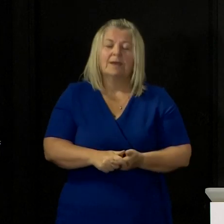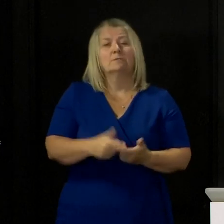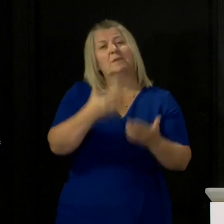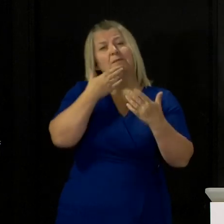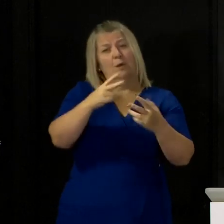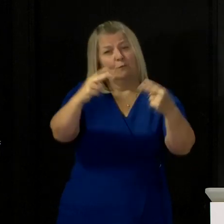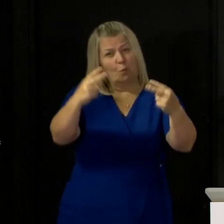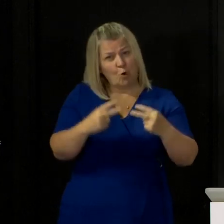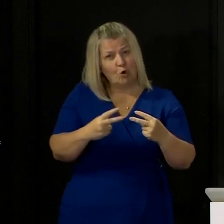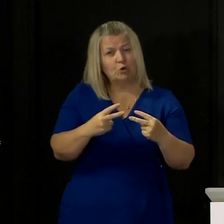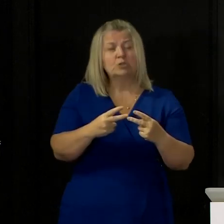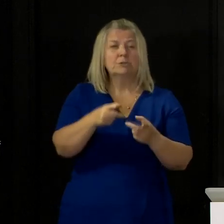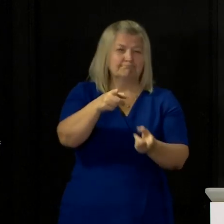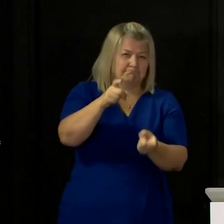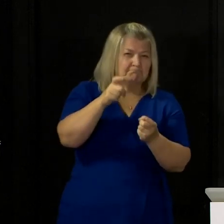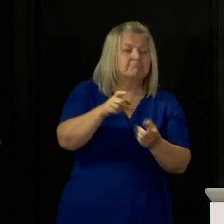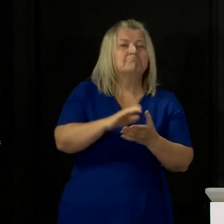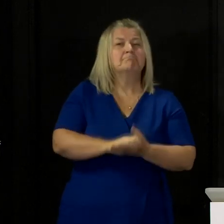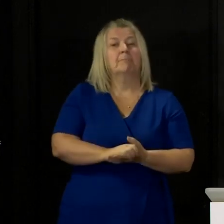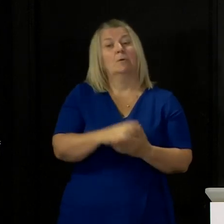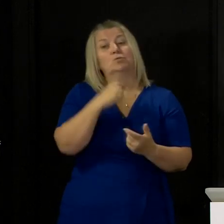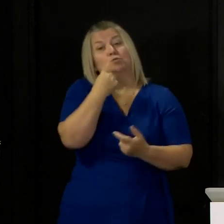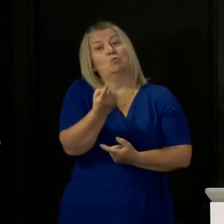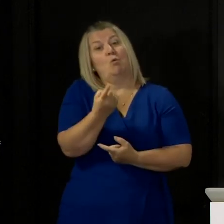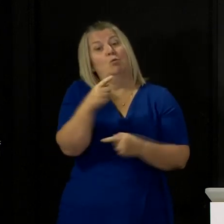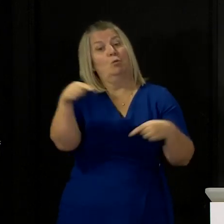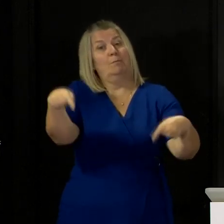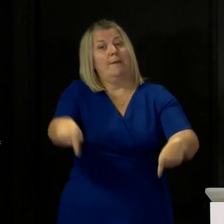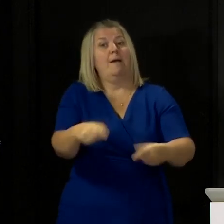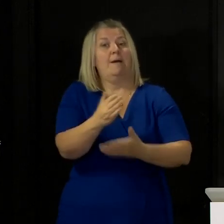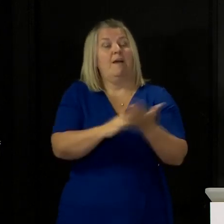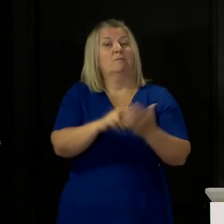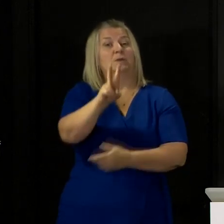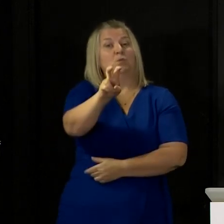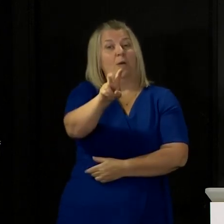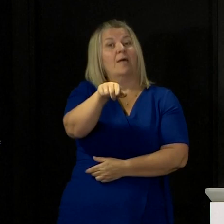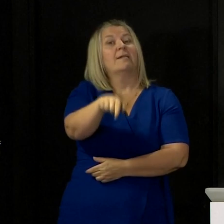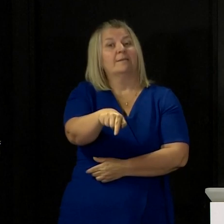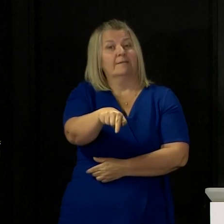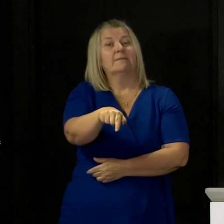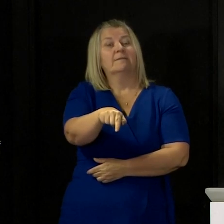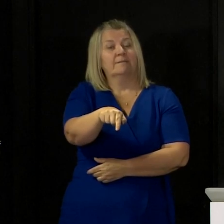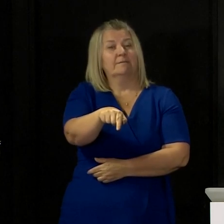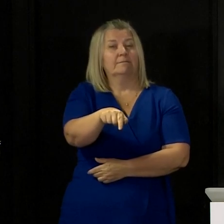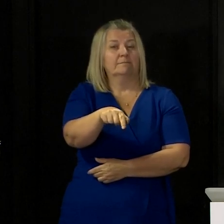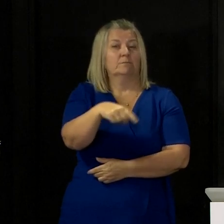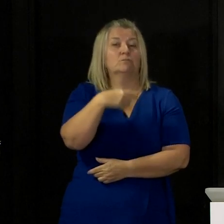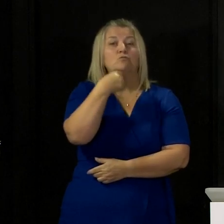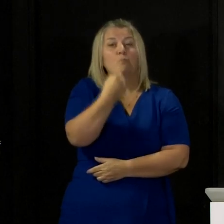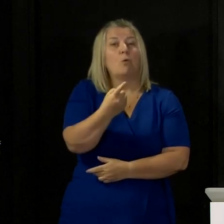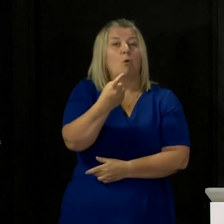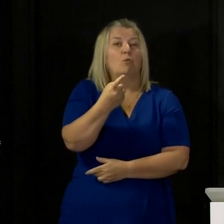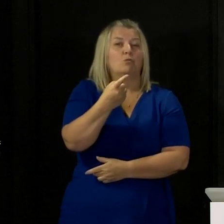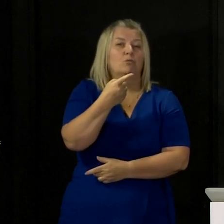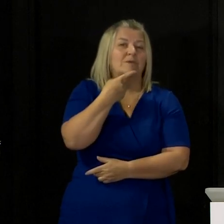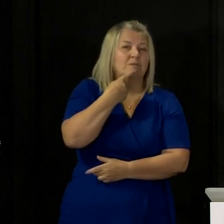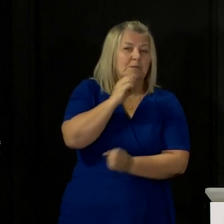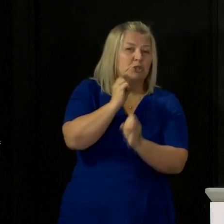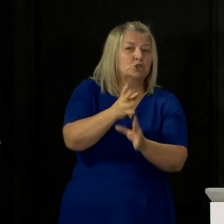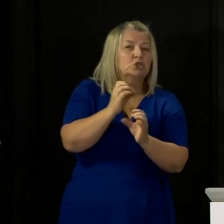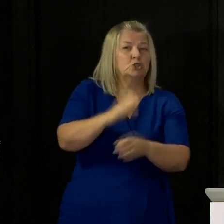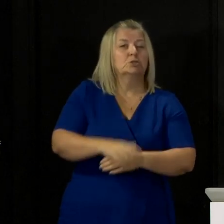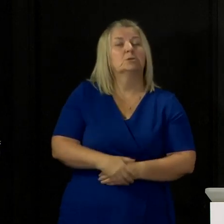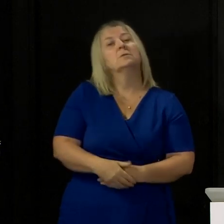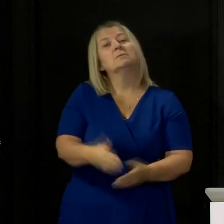I'll be back here tomorrow at 12 30 to give you tomorrow's update and for now though